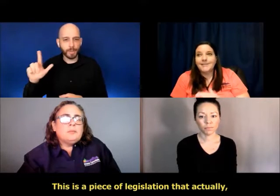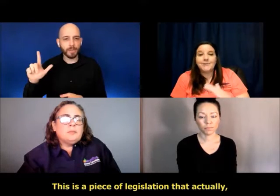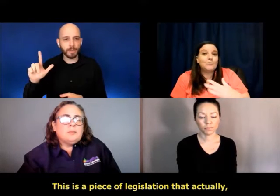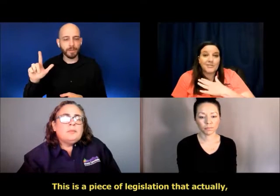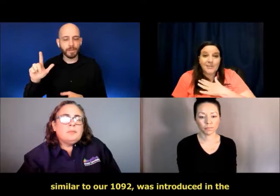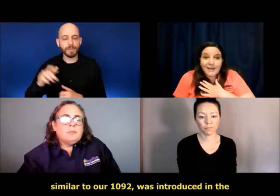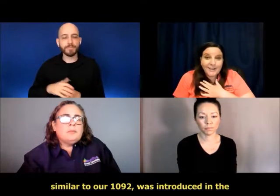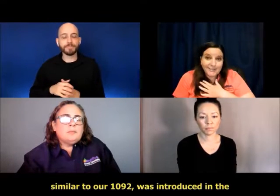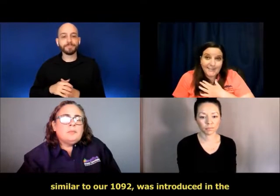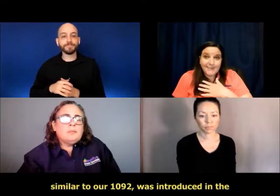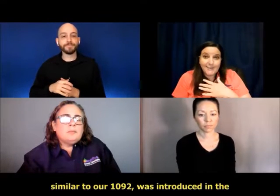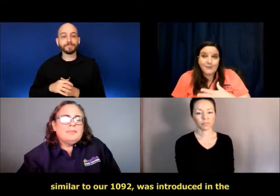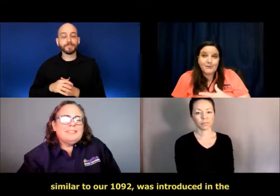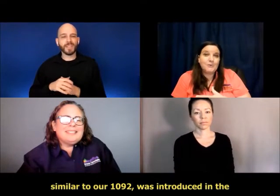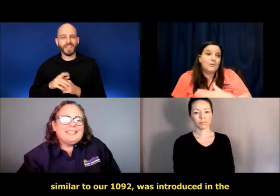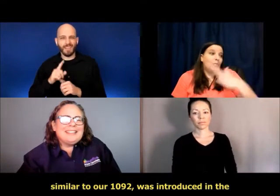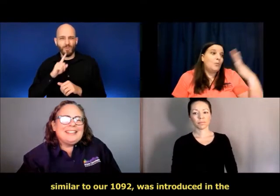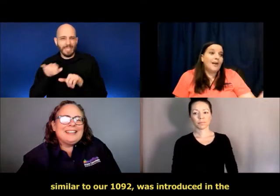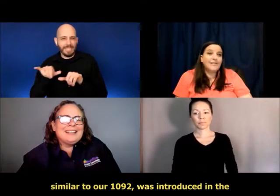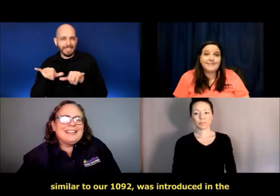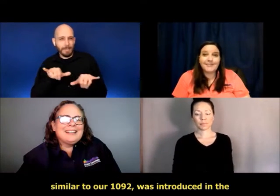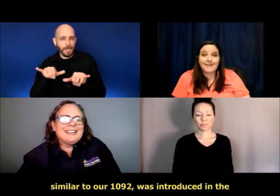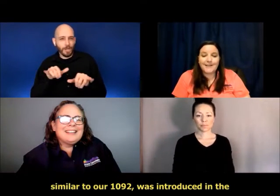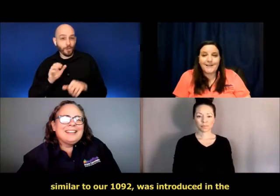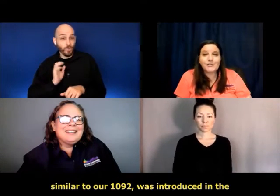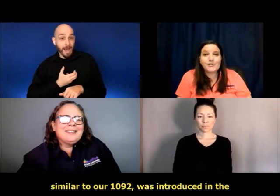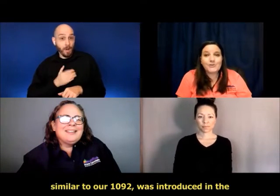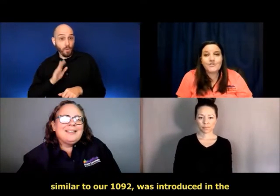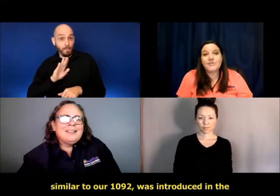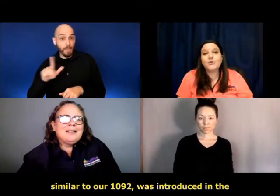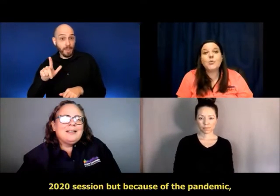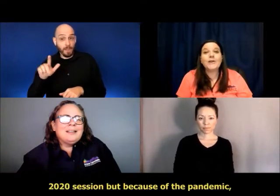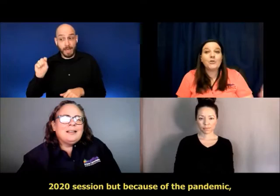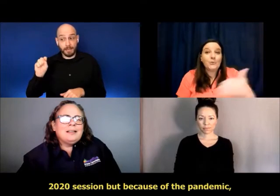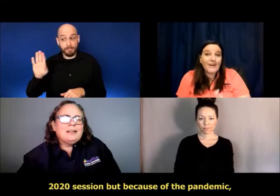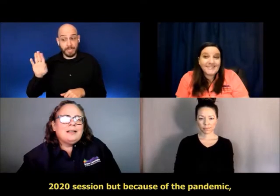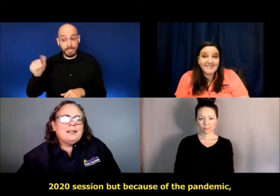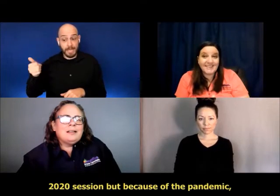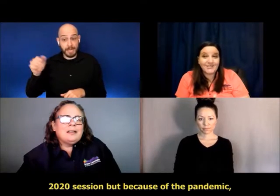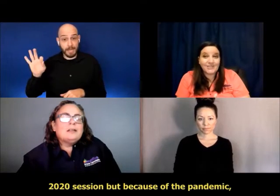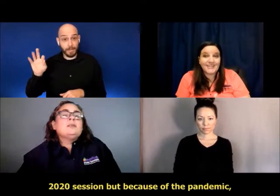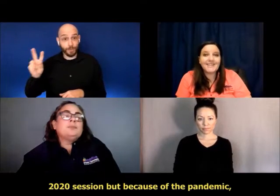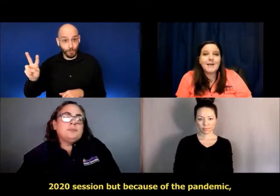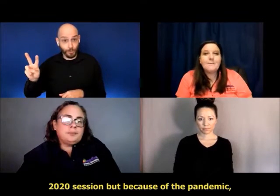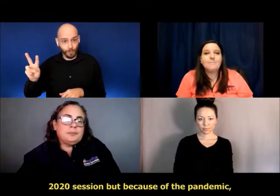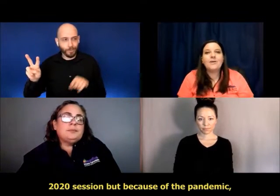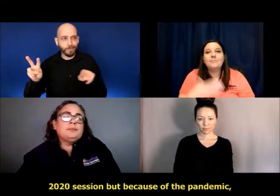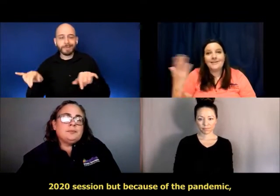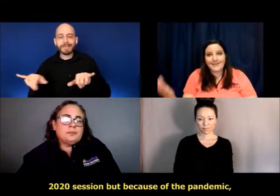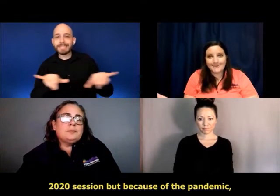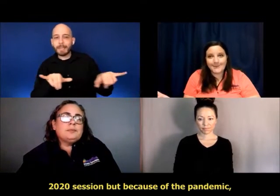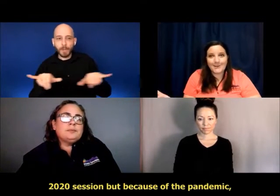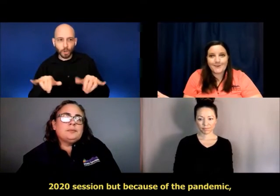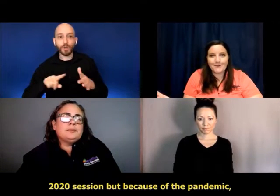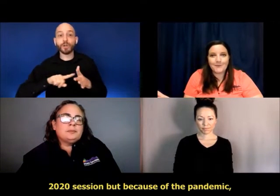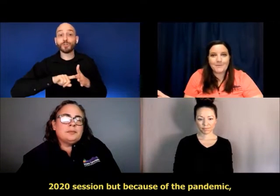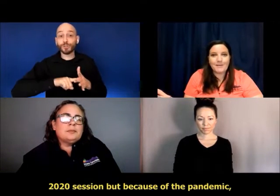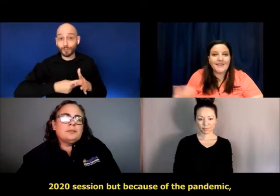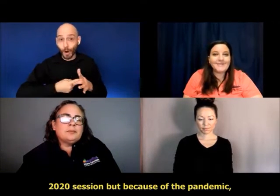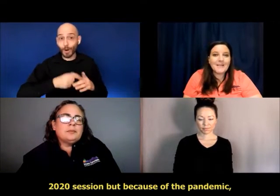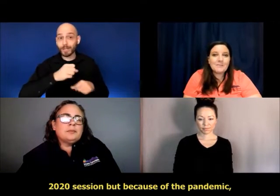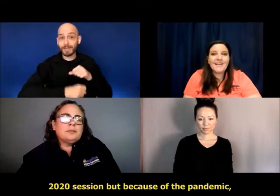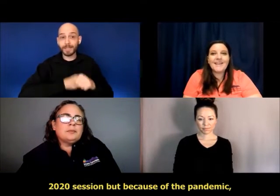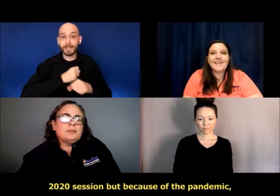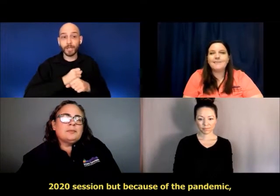similar to our 1092 was introduced in the 2020 session, but because of